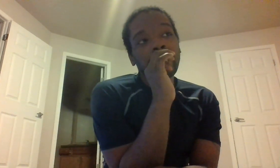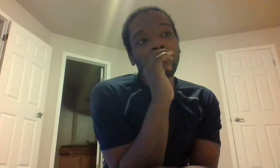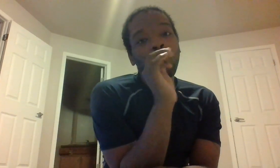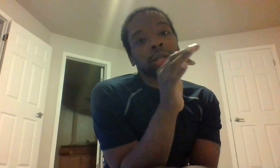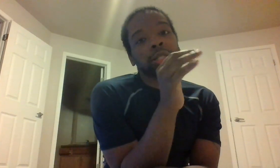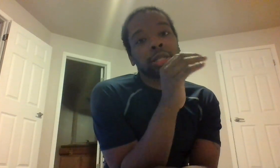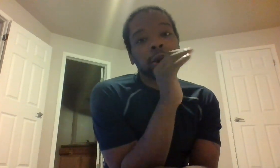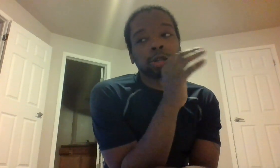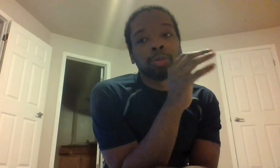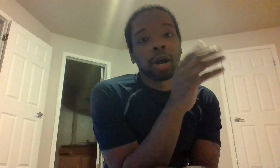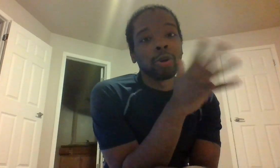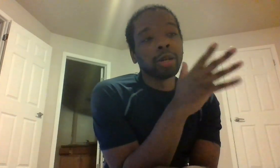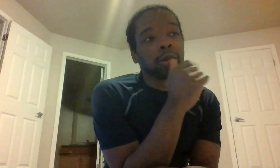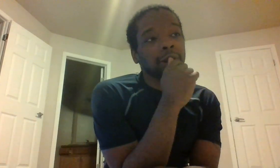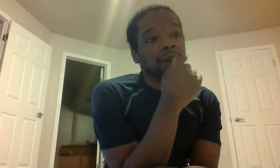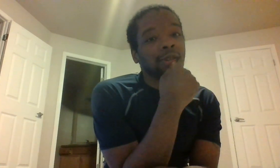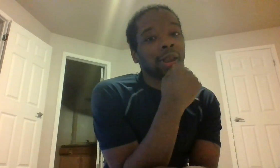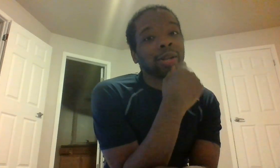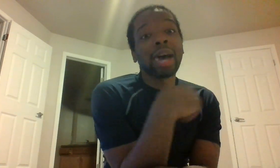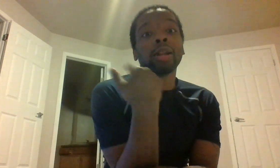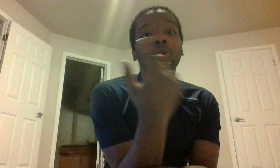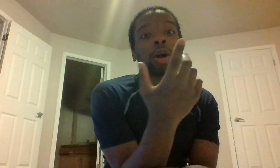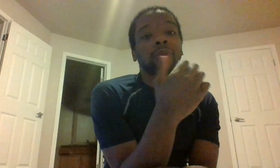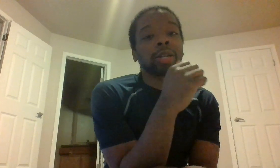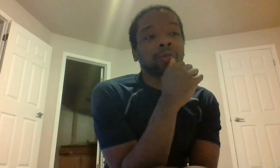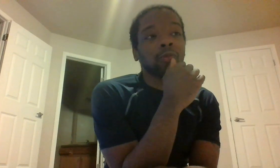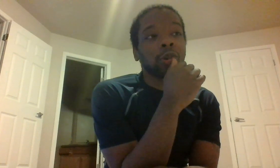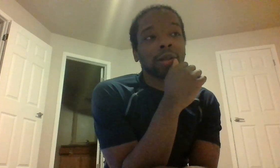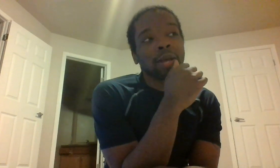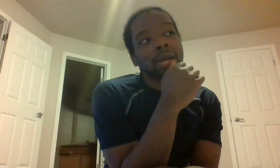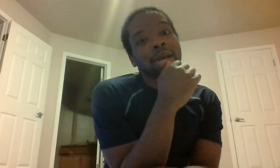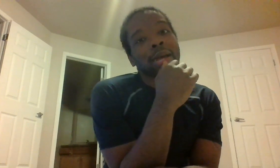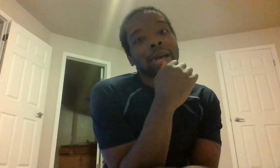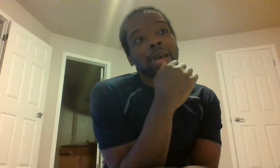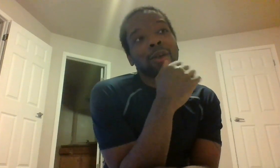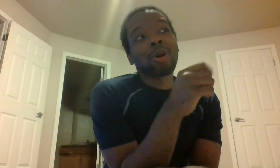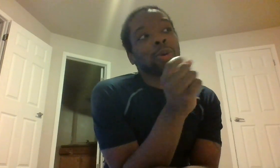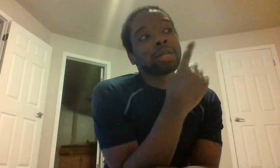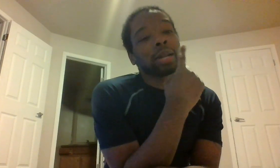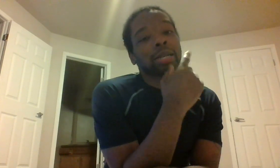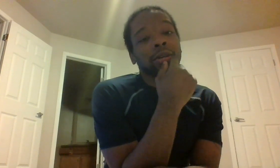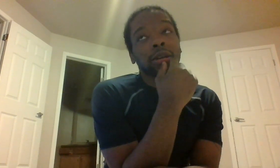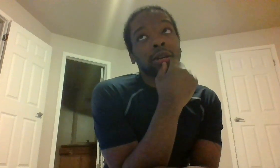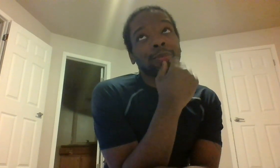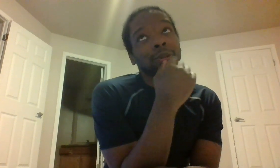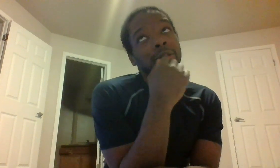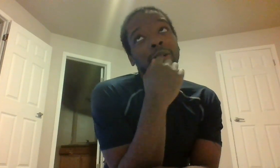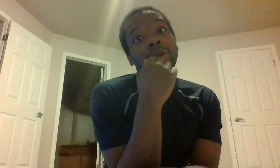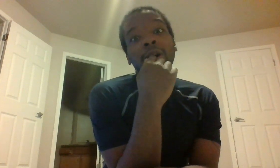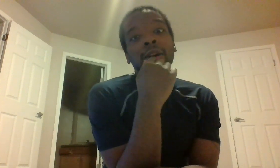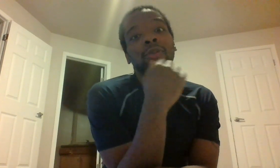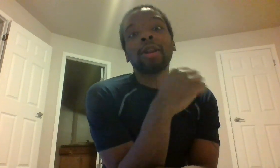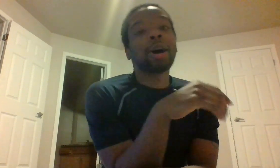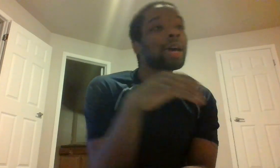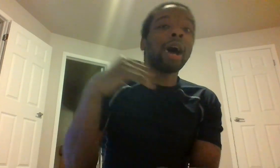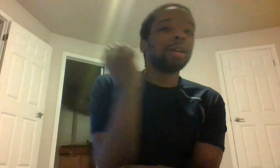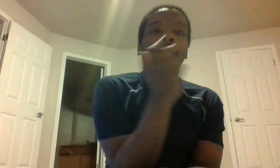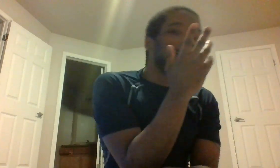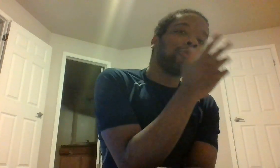in washington i was gonna buy a radio and find out i need the qualification for it and when i went to alaska again a couple years ago i find out i need another